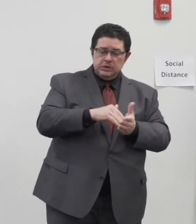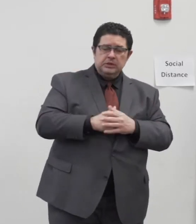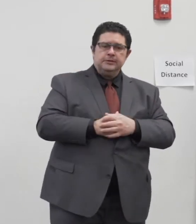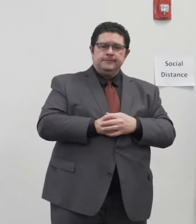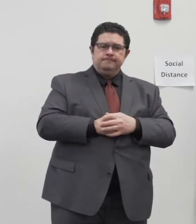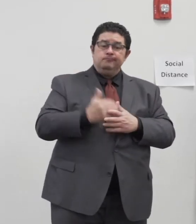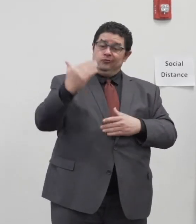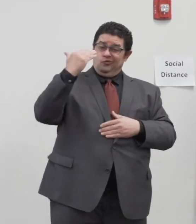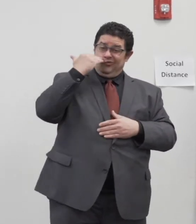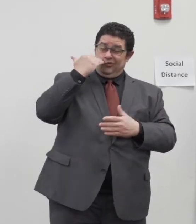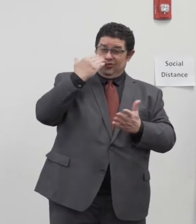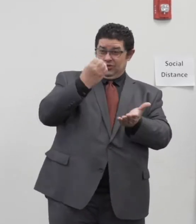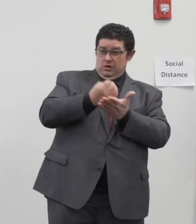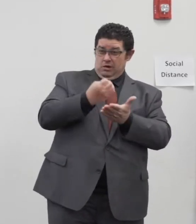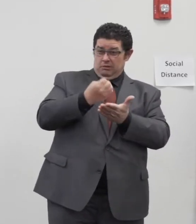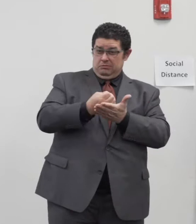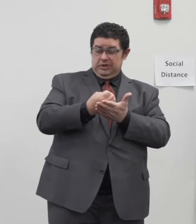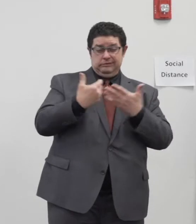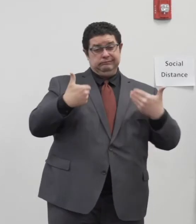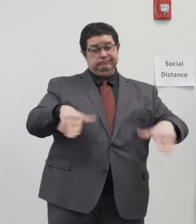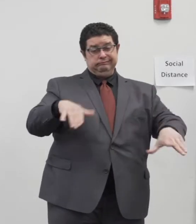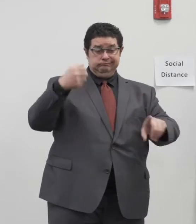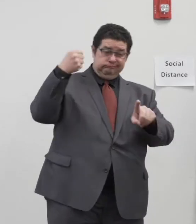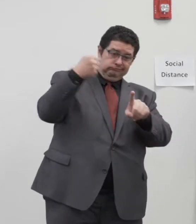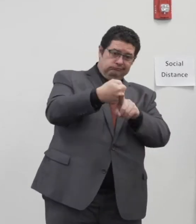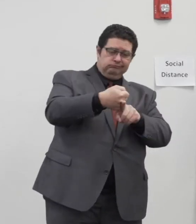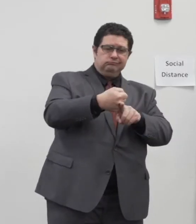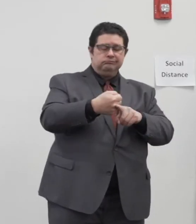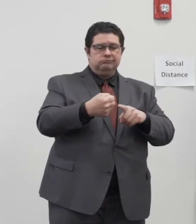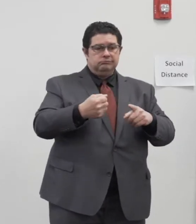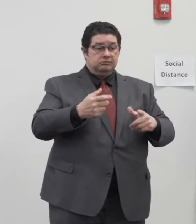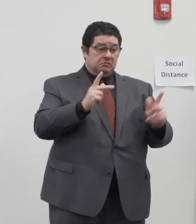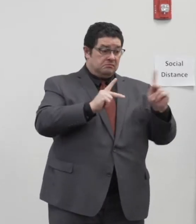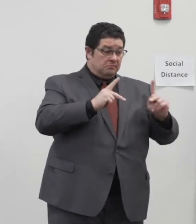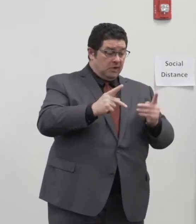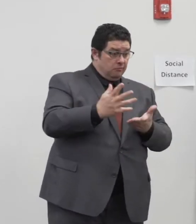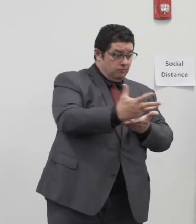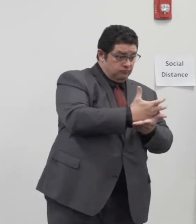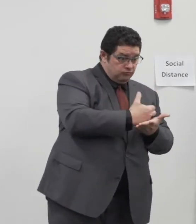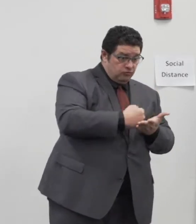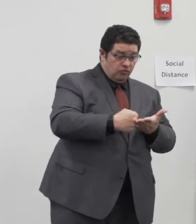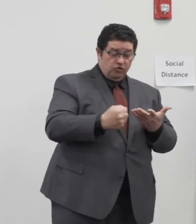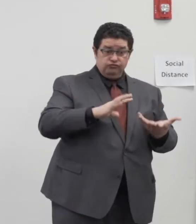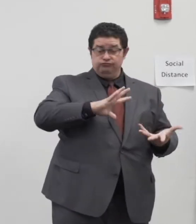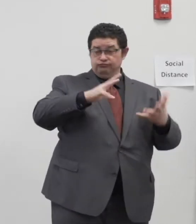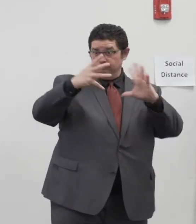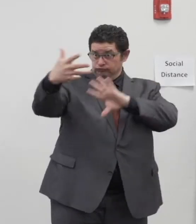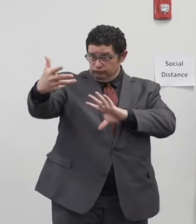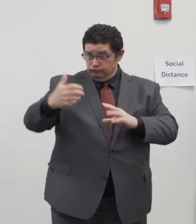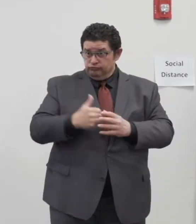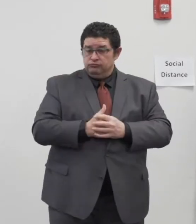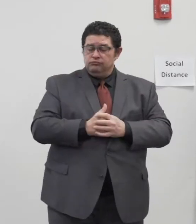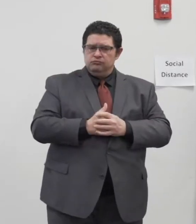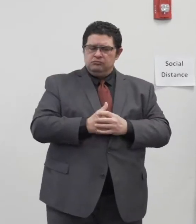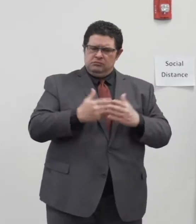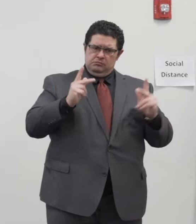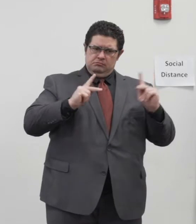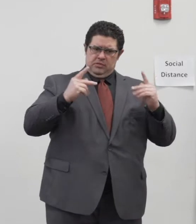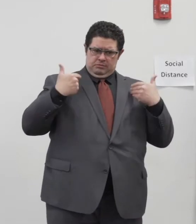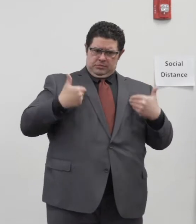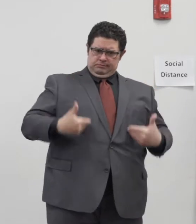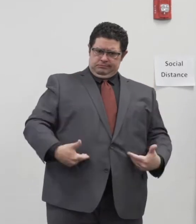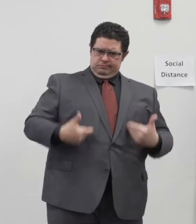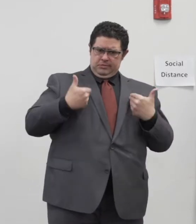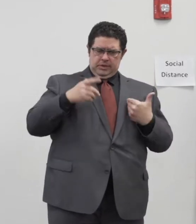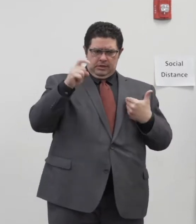a devastating hit. Livelihoods have been destroyed, and elected officials, like myself, have been put in the position of